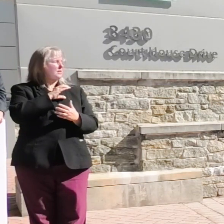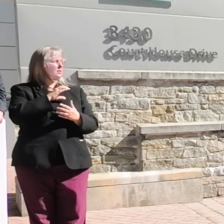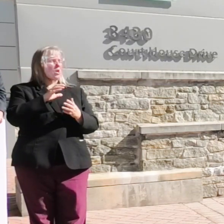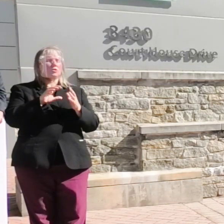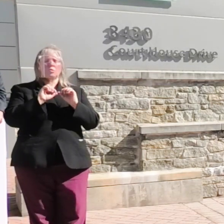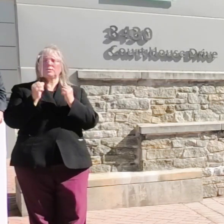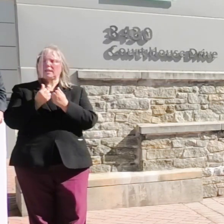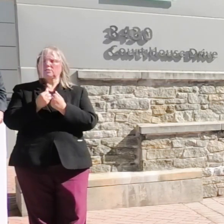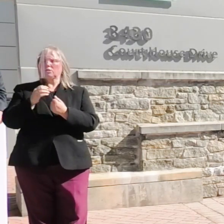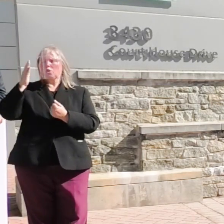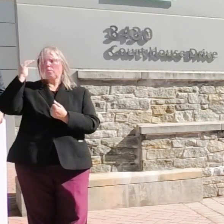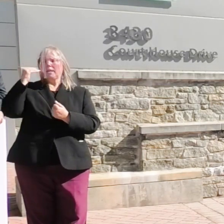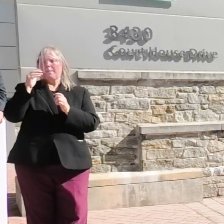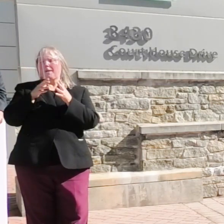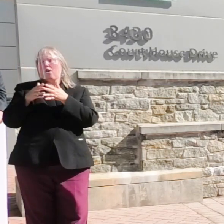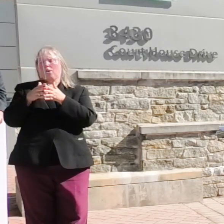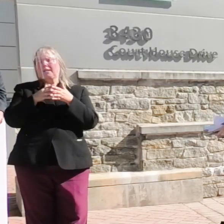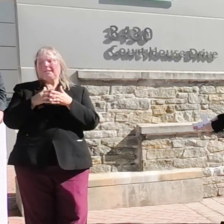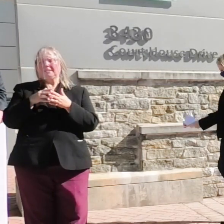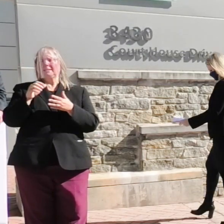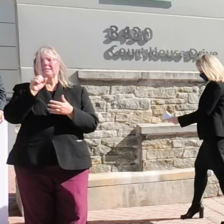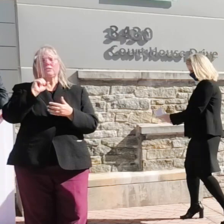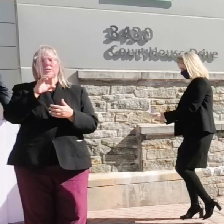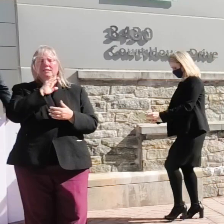That's great. That's great.